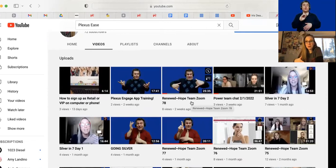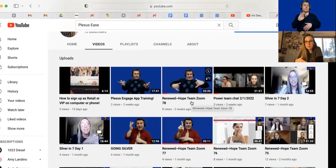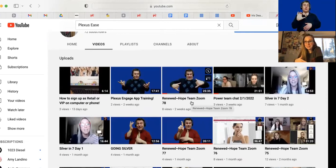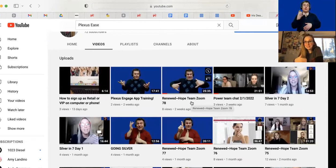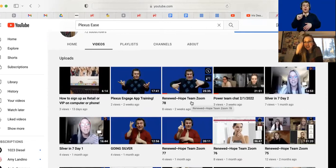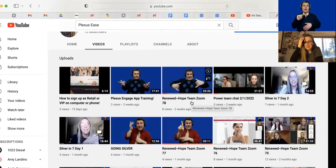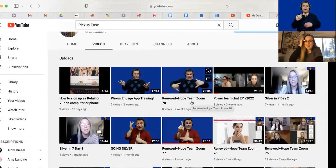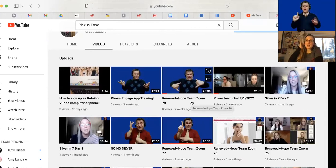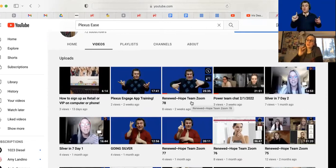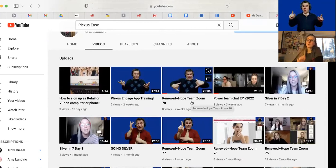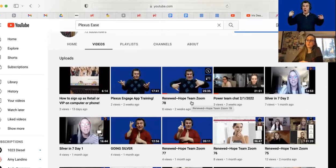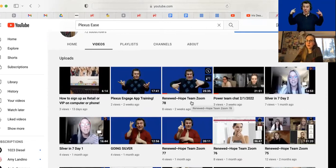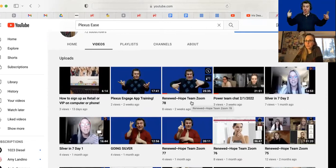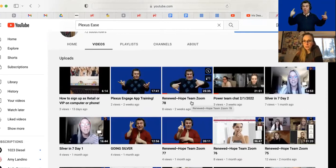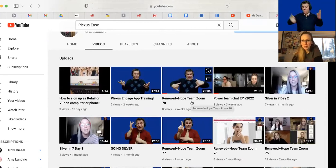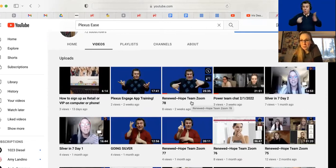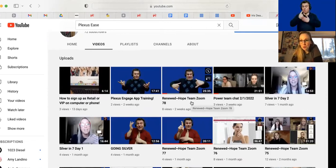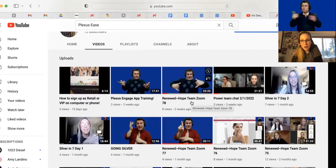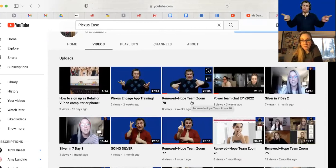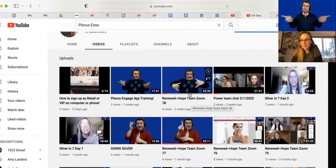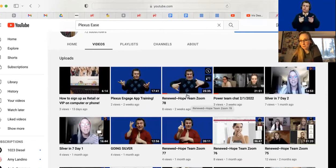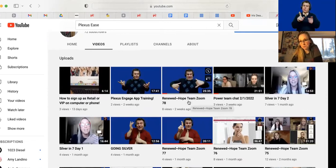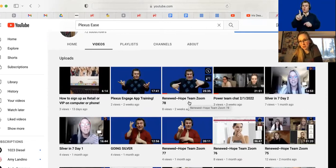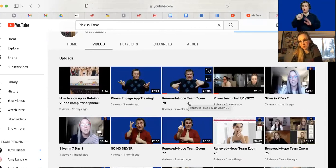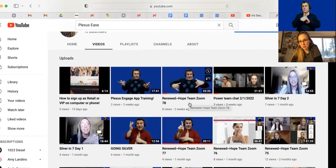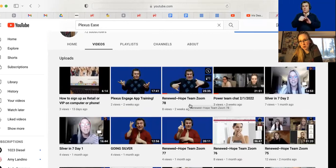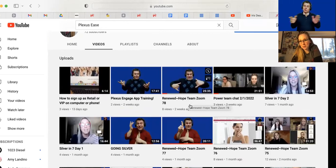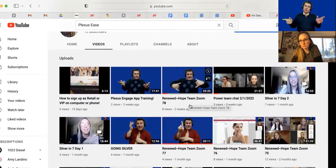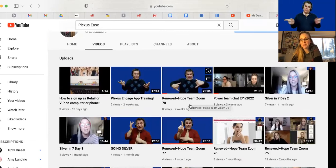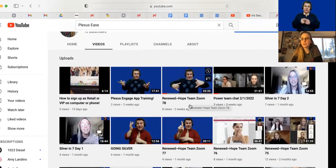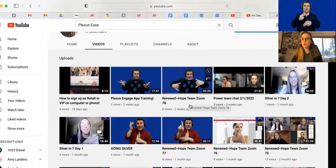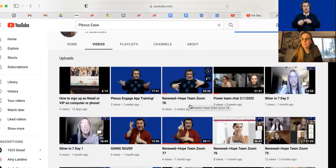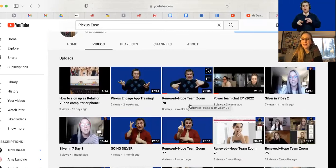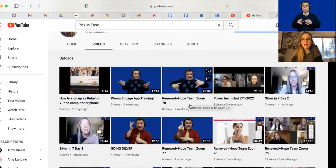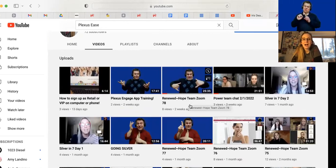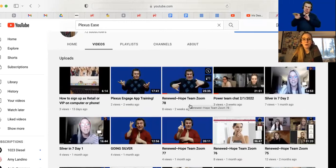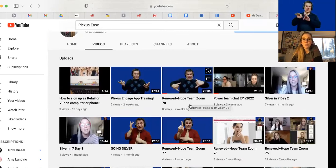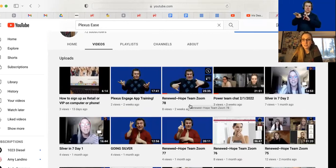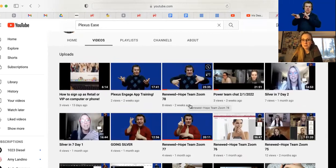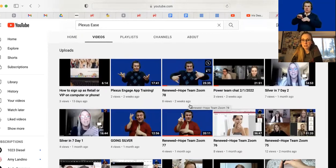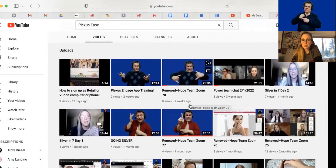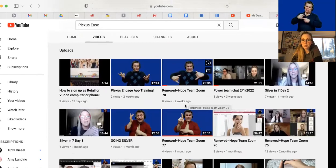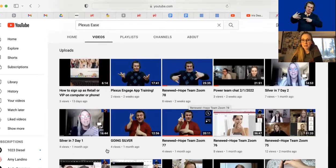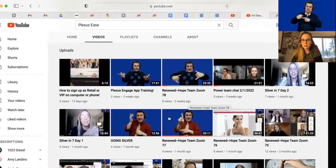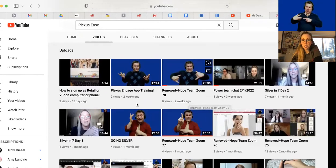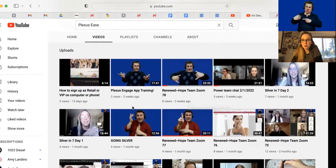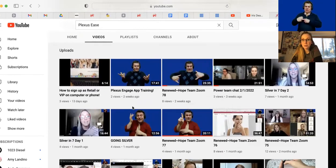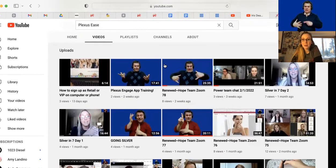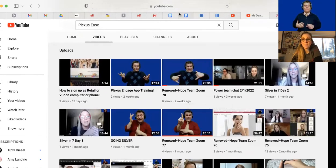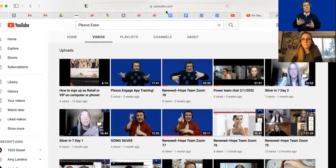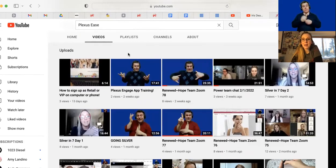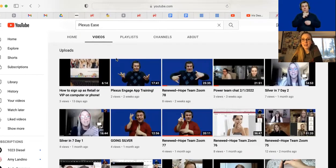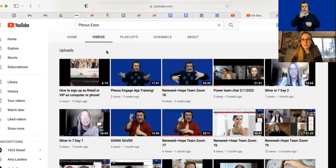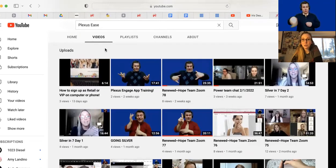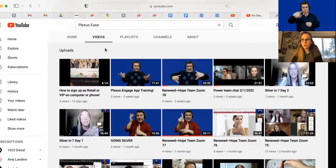down to 20 minutes and we are sharing crampacked information about the product. So I wanted to make sure you guys know